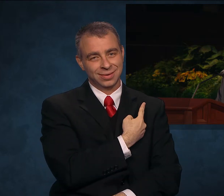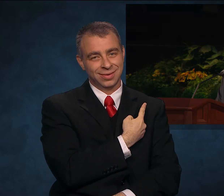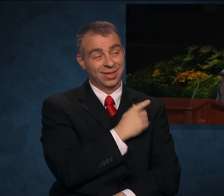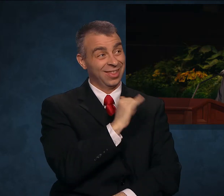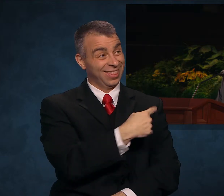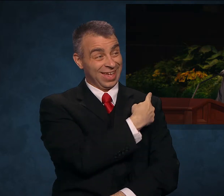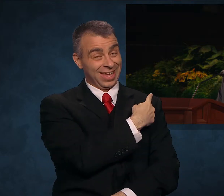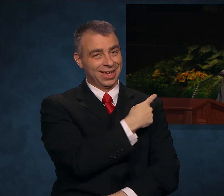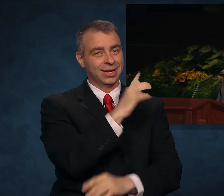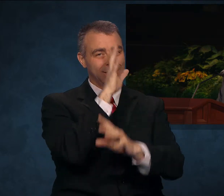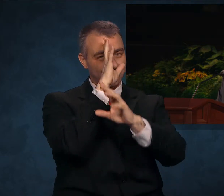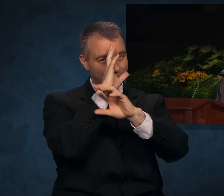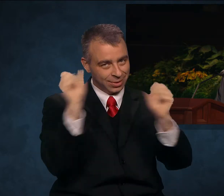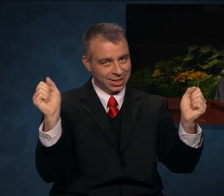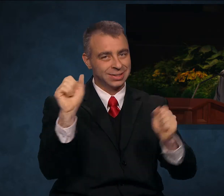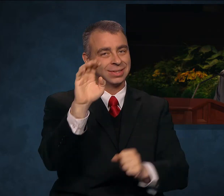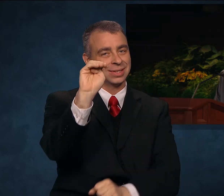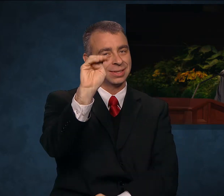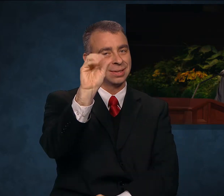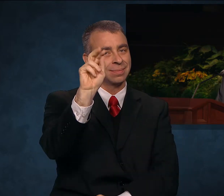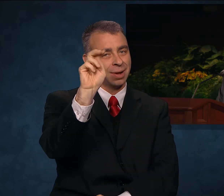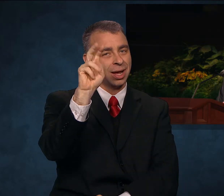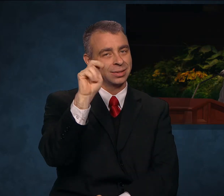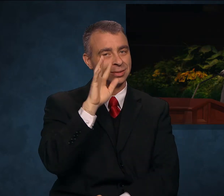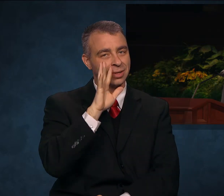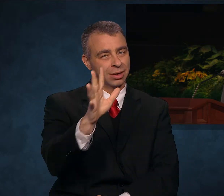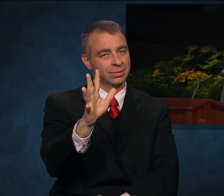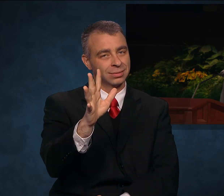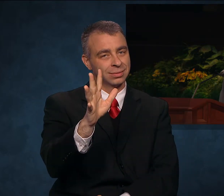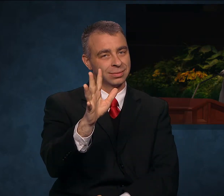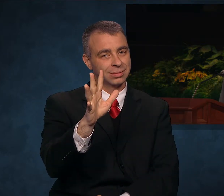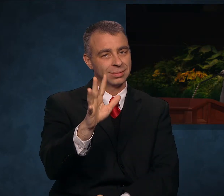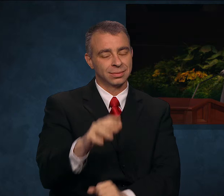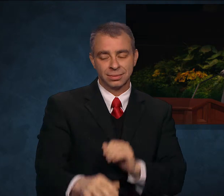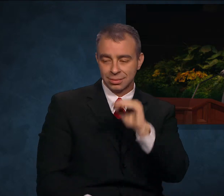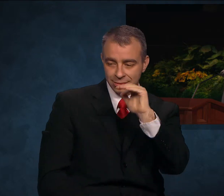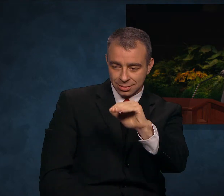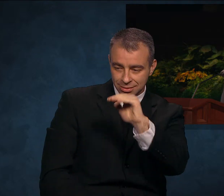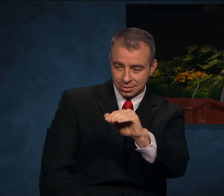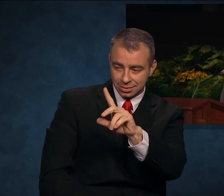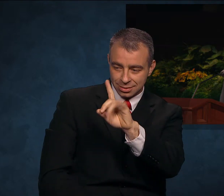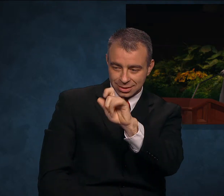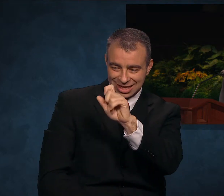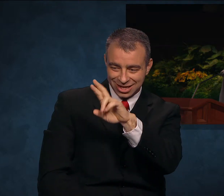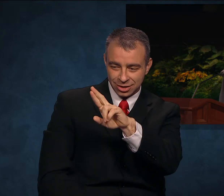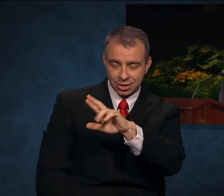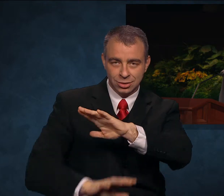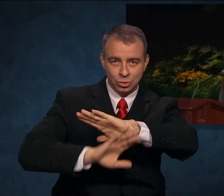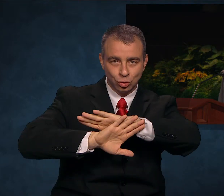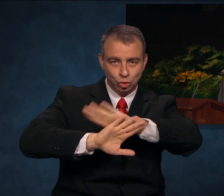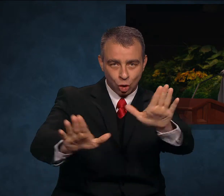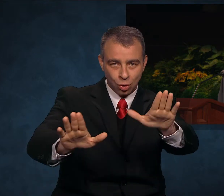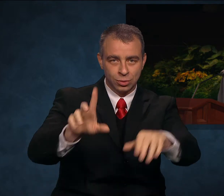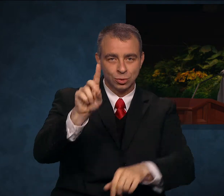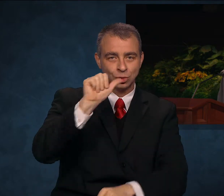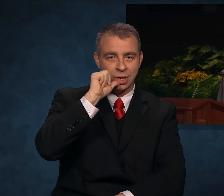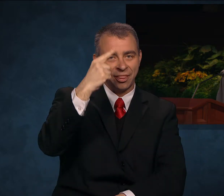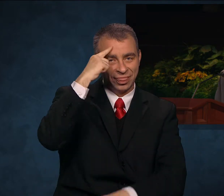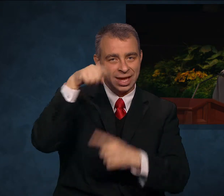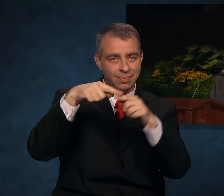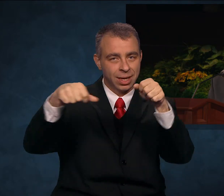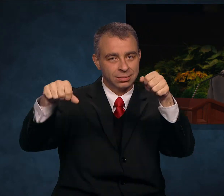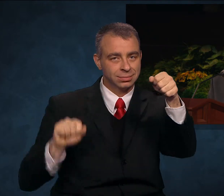of Thomas S. Monson. Dieter, he said, don't even think about it.